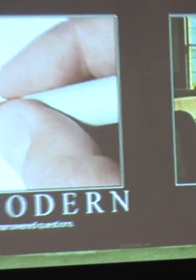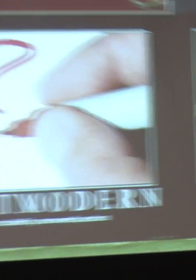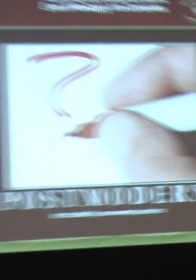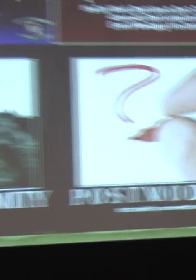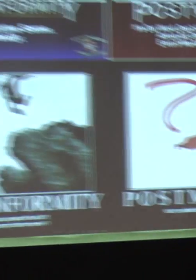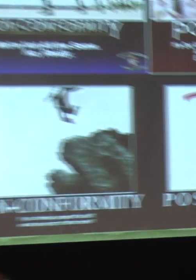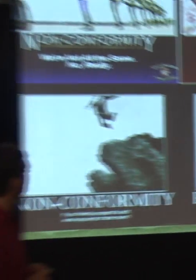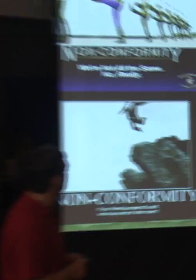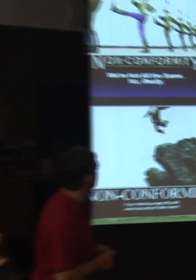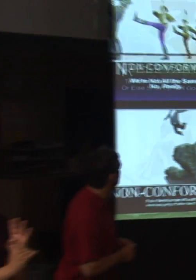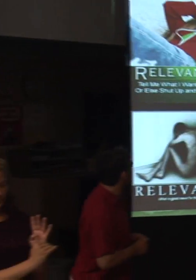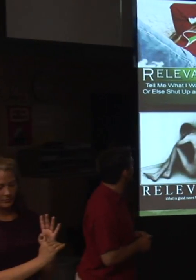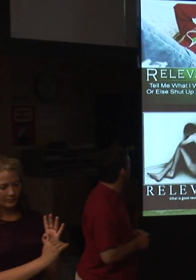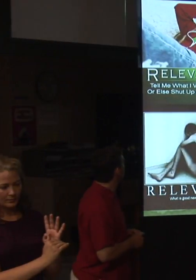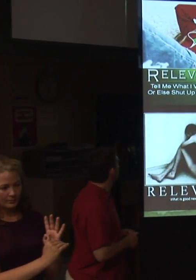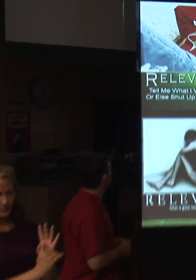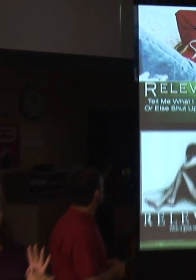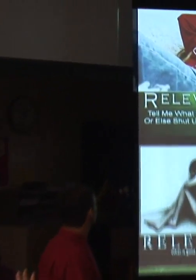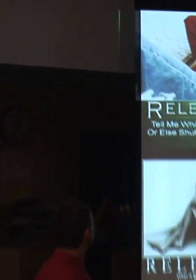nature of God.